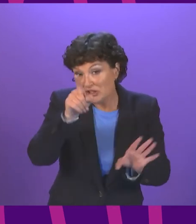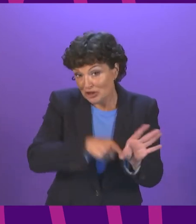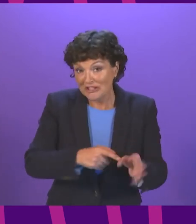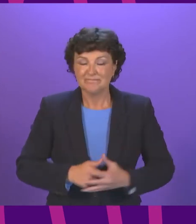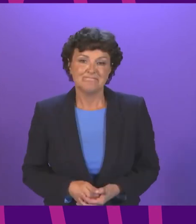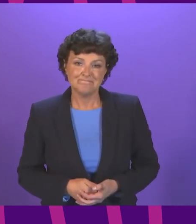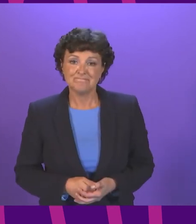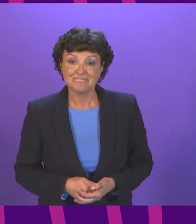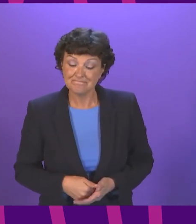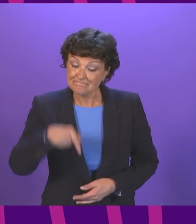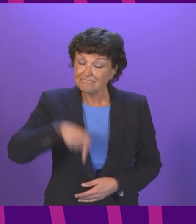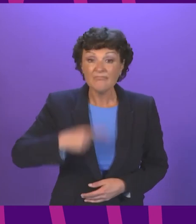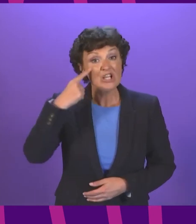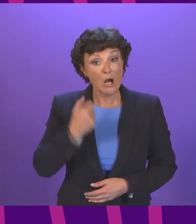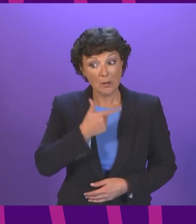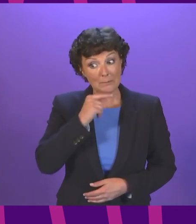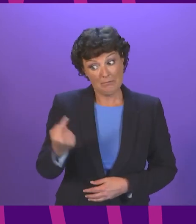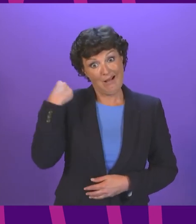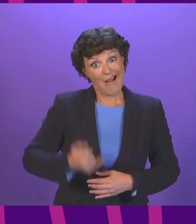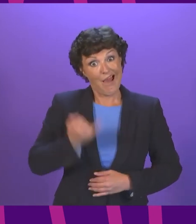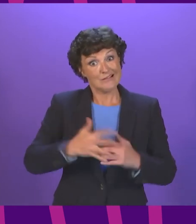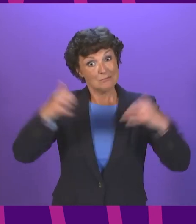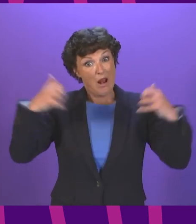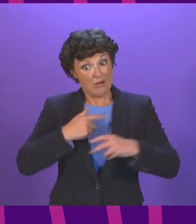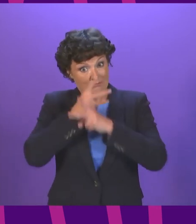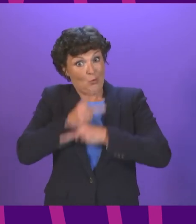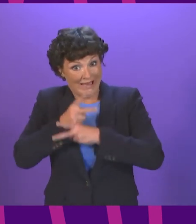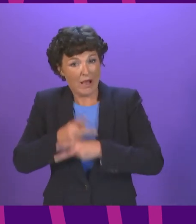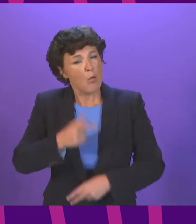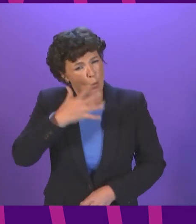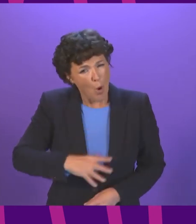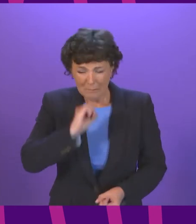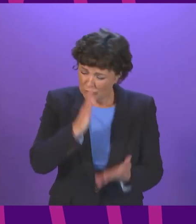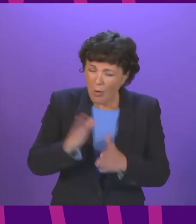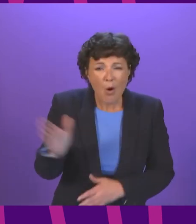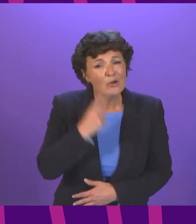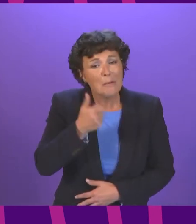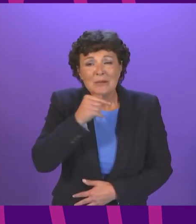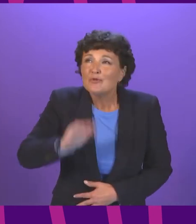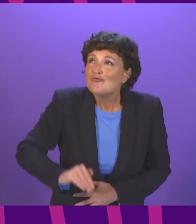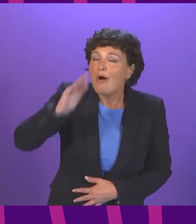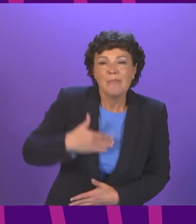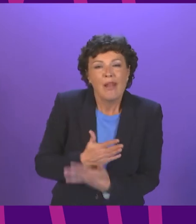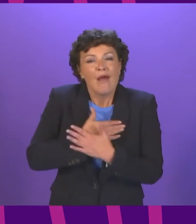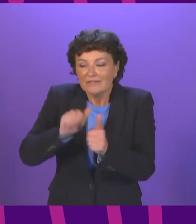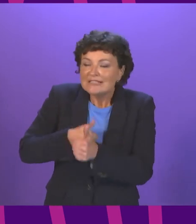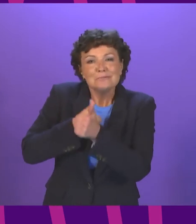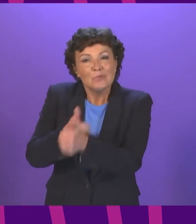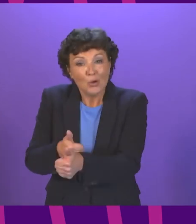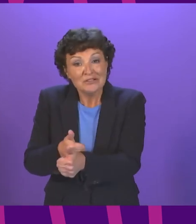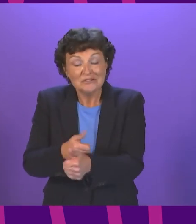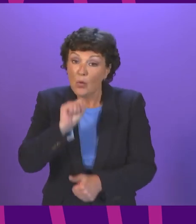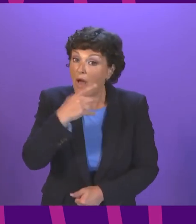care experienced young people in the last Parliament to ensure that all young people grow up loved and supported We will introduce a new care